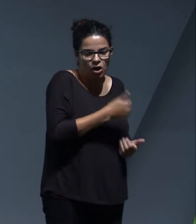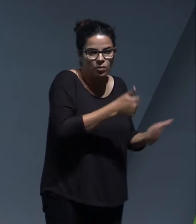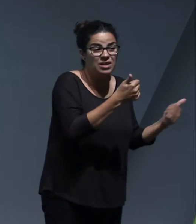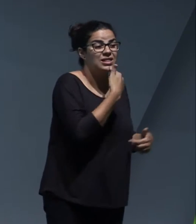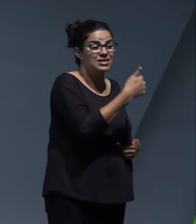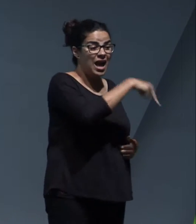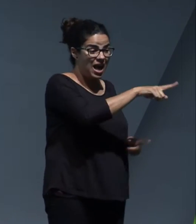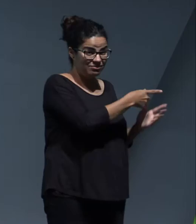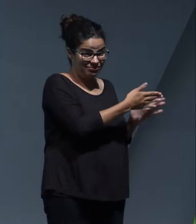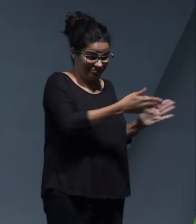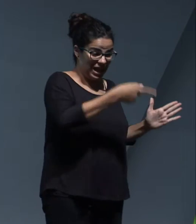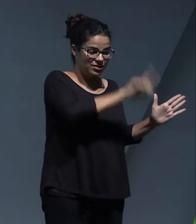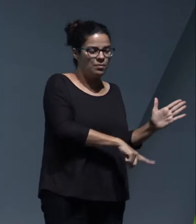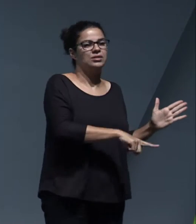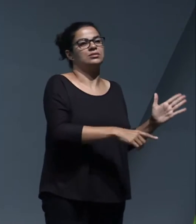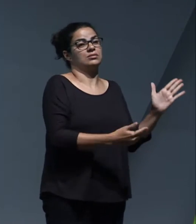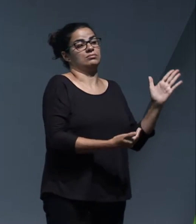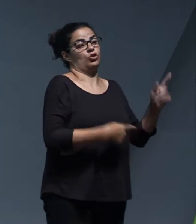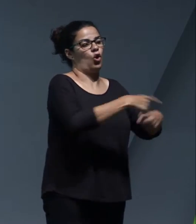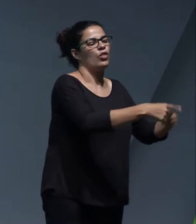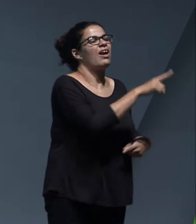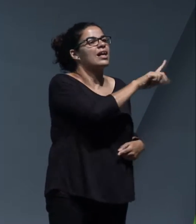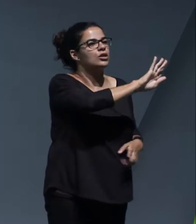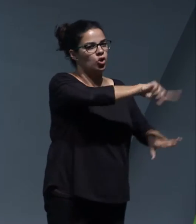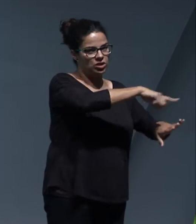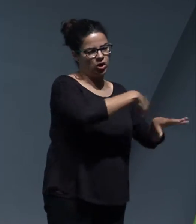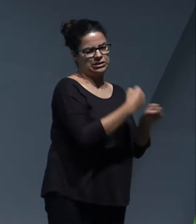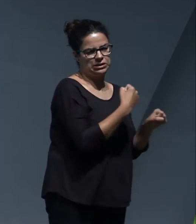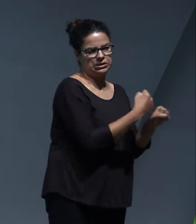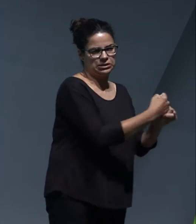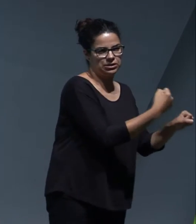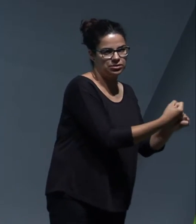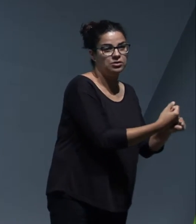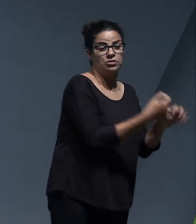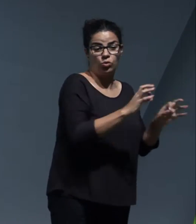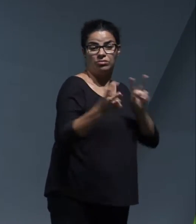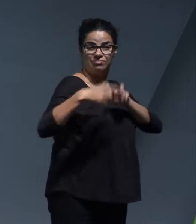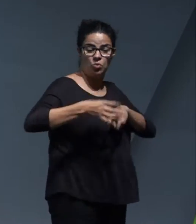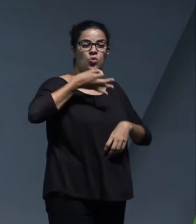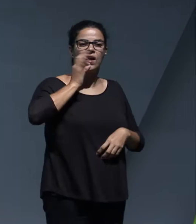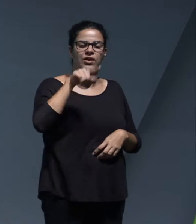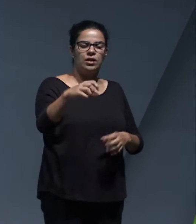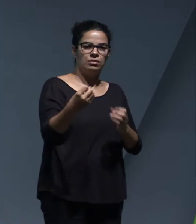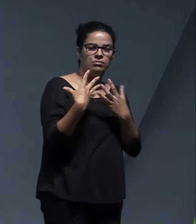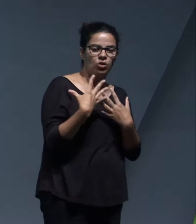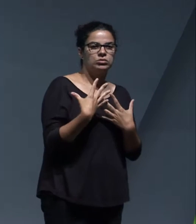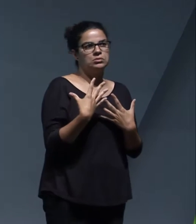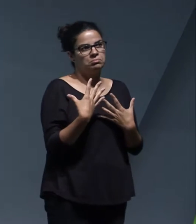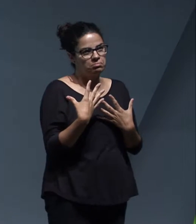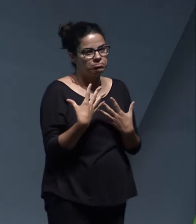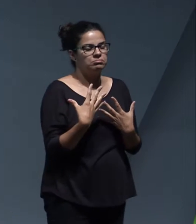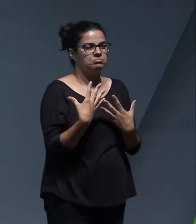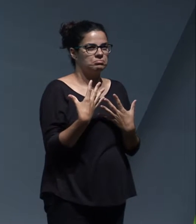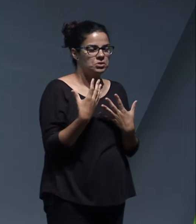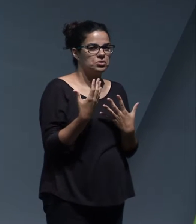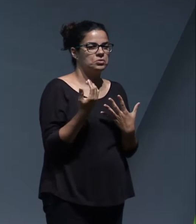kind of message, that she's been working about 14 hours a day. We were having a coffee, and it's the sort of thing that you say in a